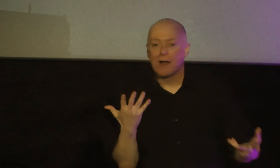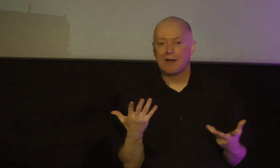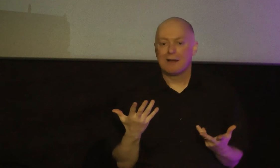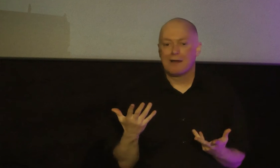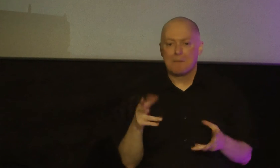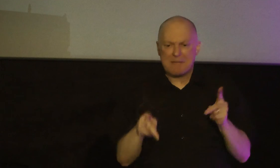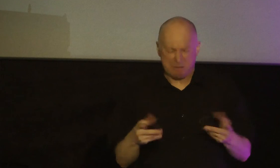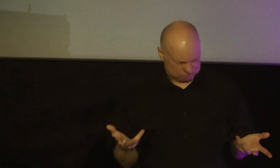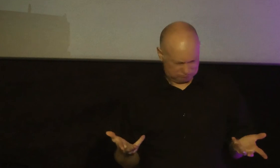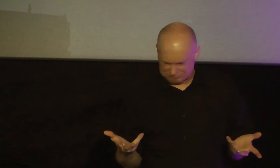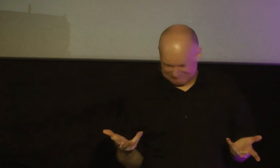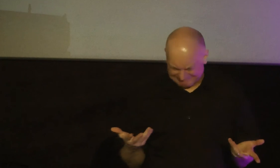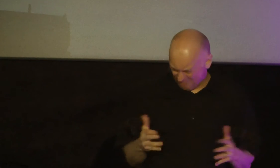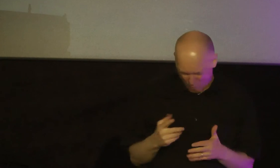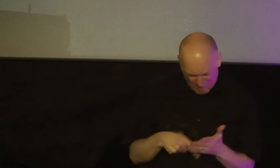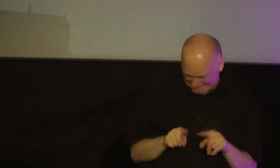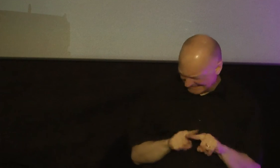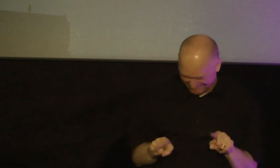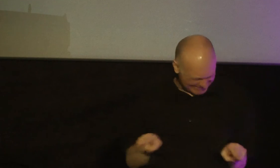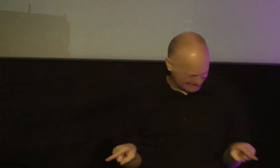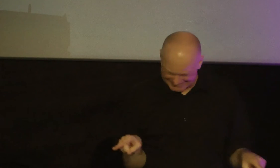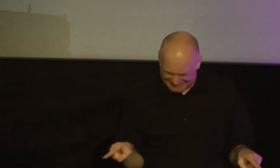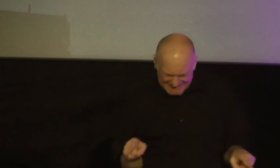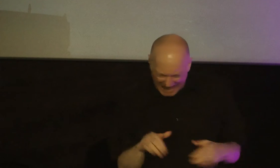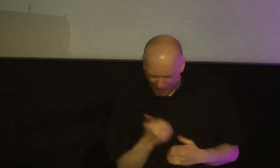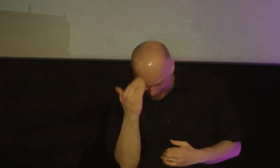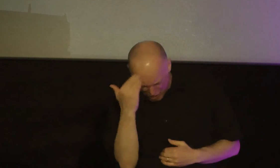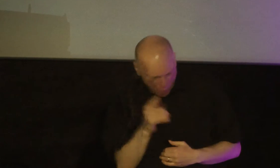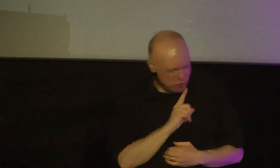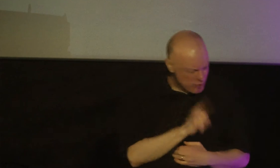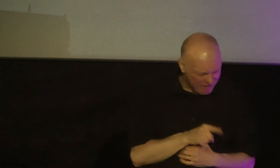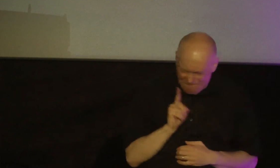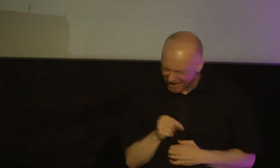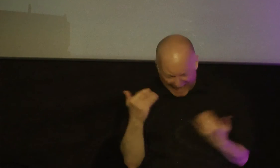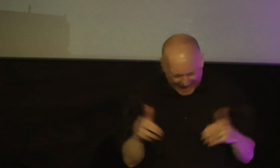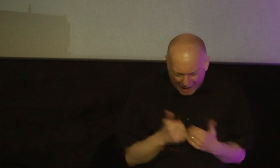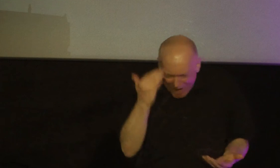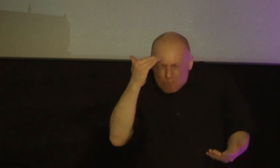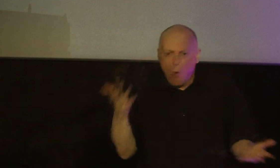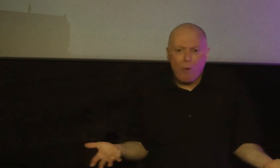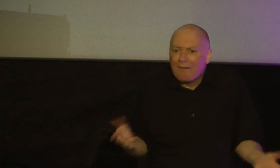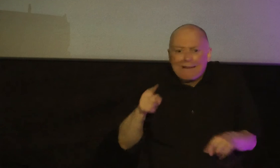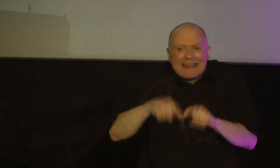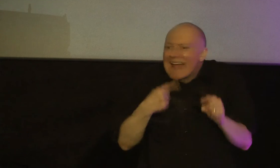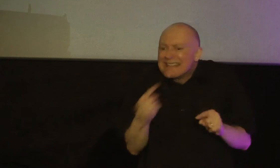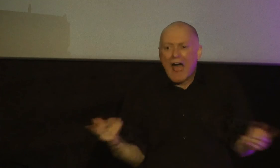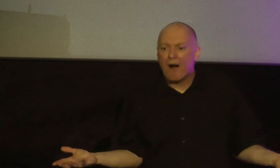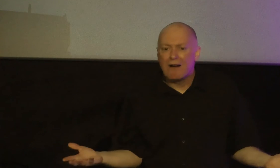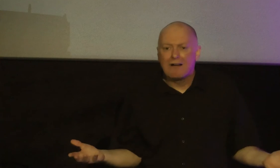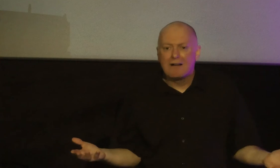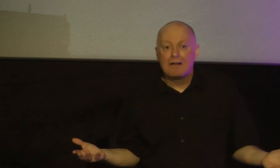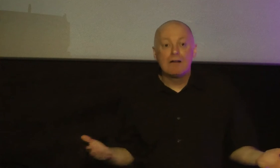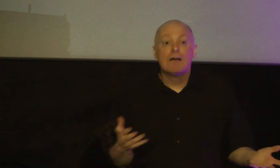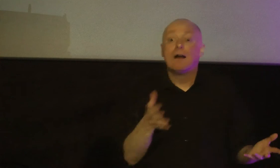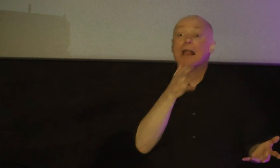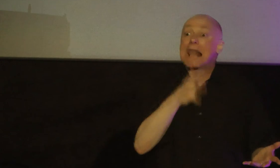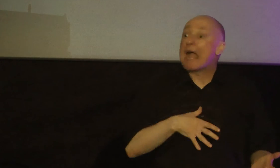decipher the difference between the real thing and what's fake i wonder if any ladies in the room are holding a